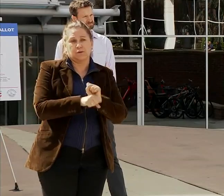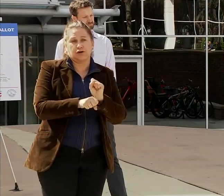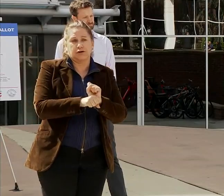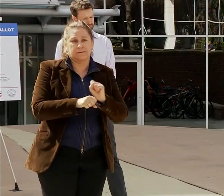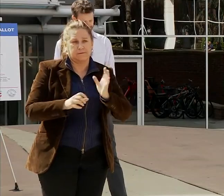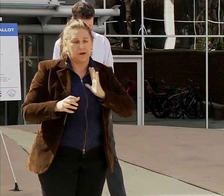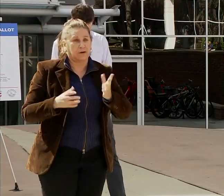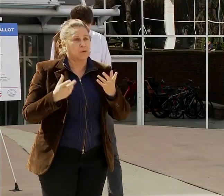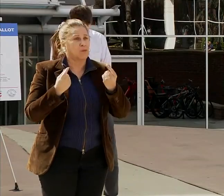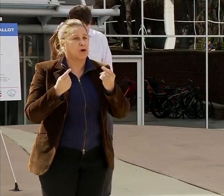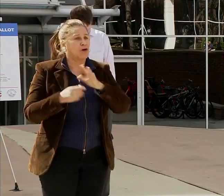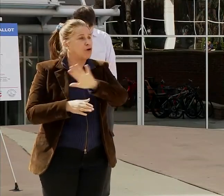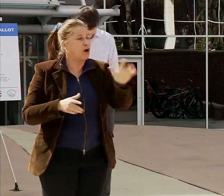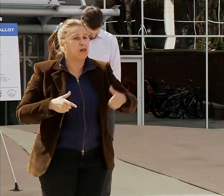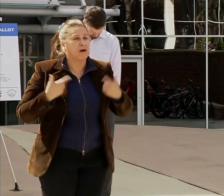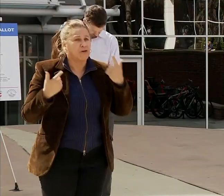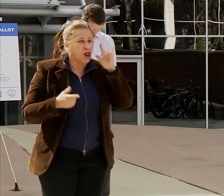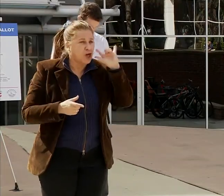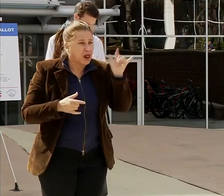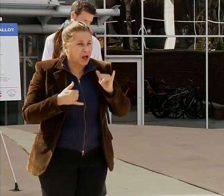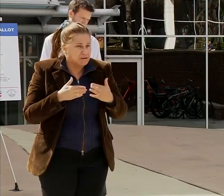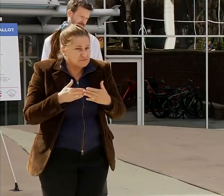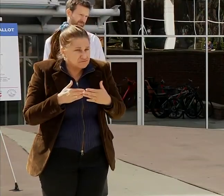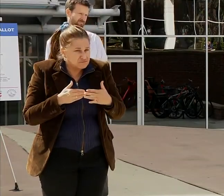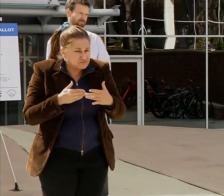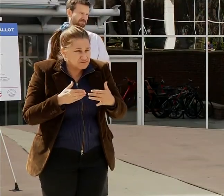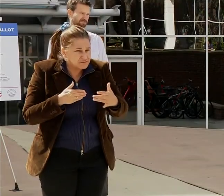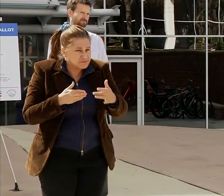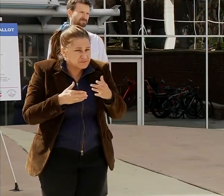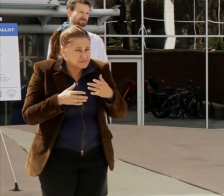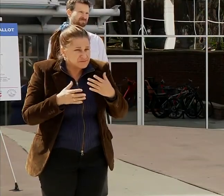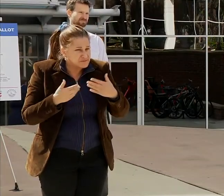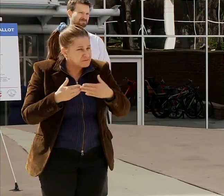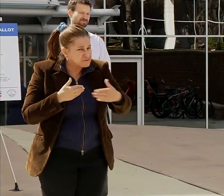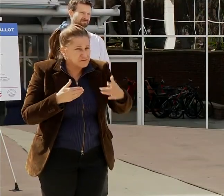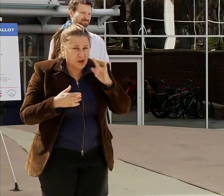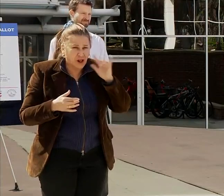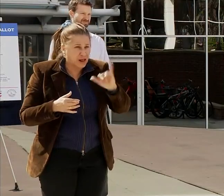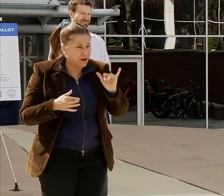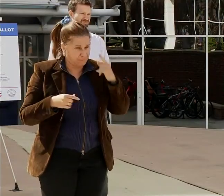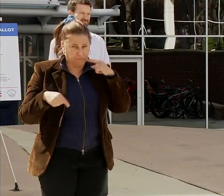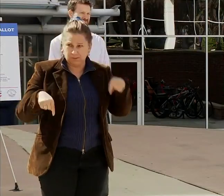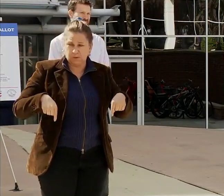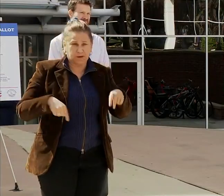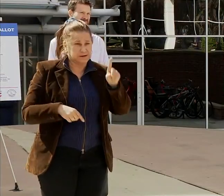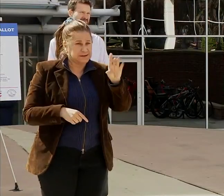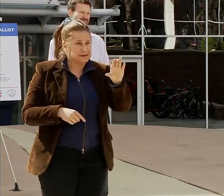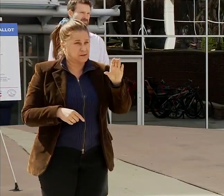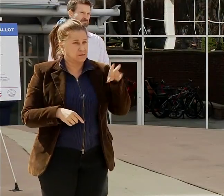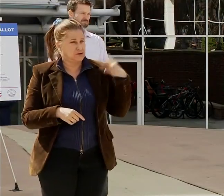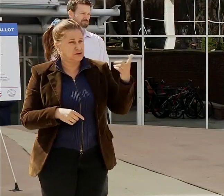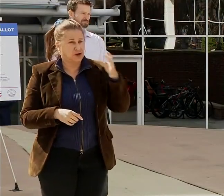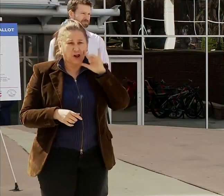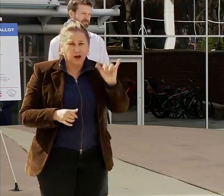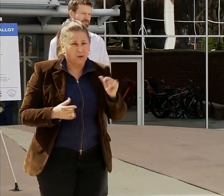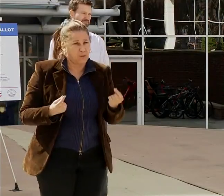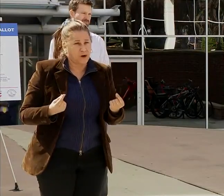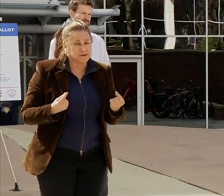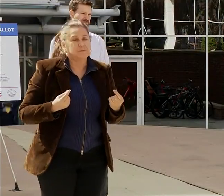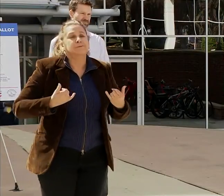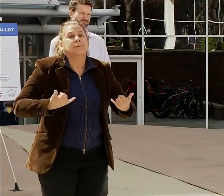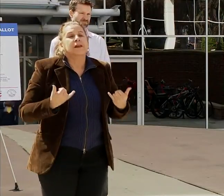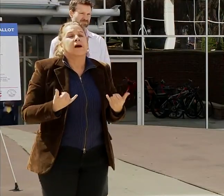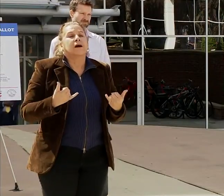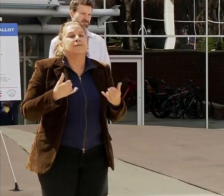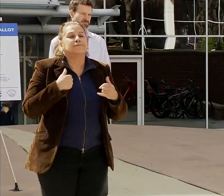short, medium, and long term in our city. And one of the things we continue to plan for is